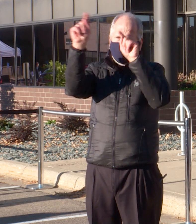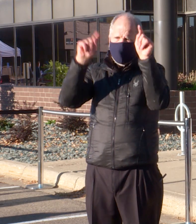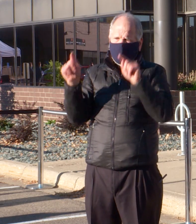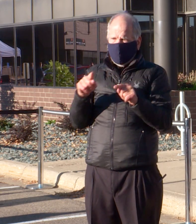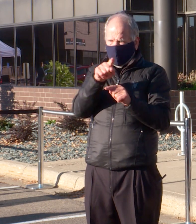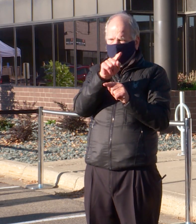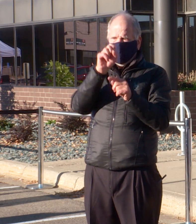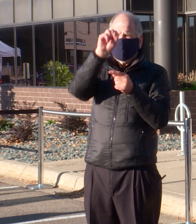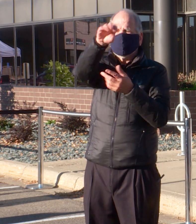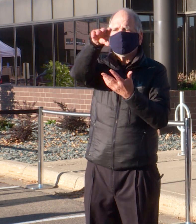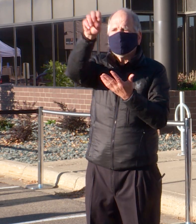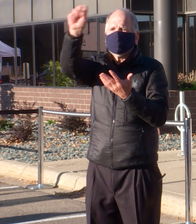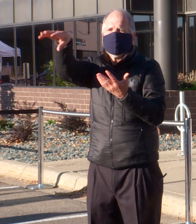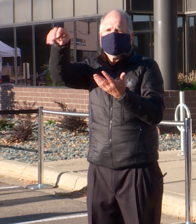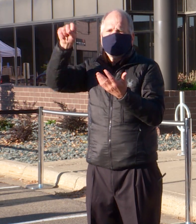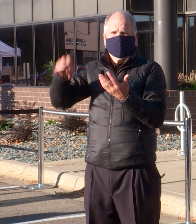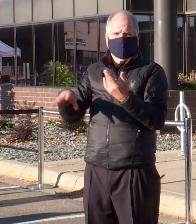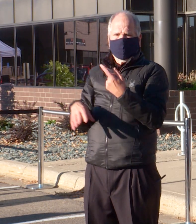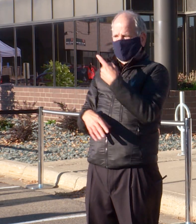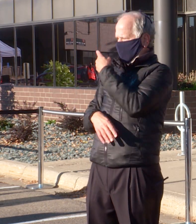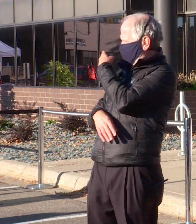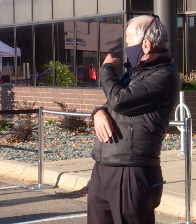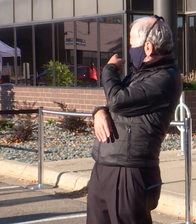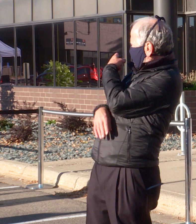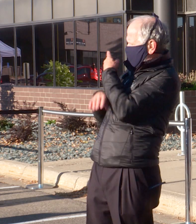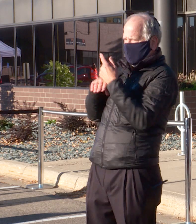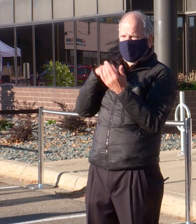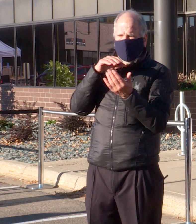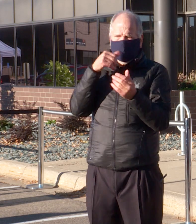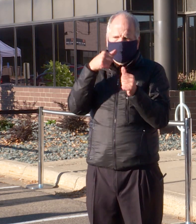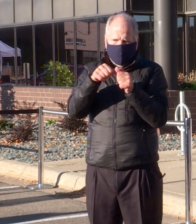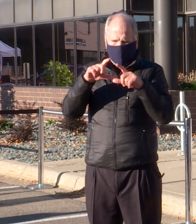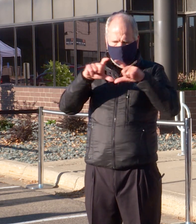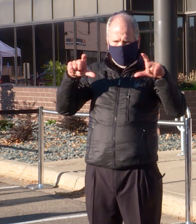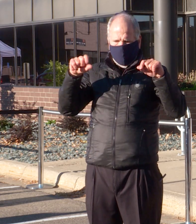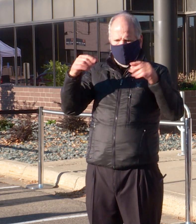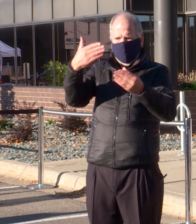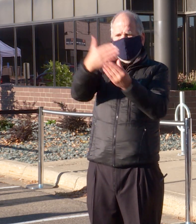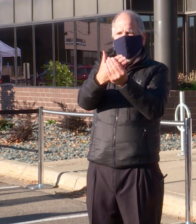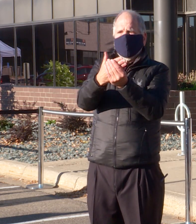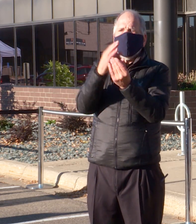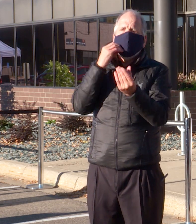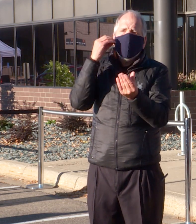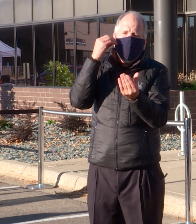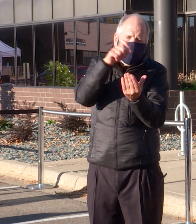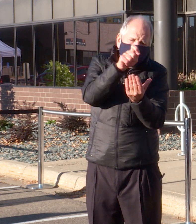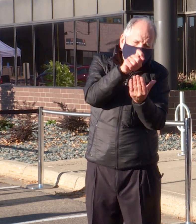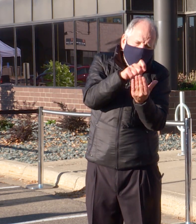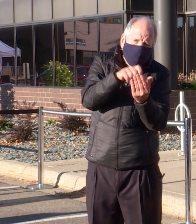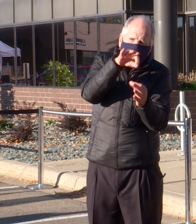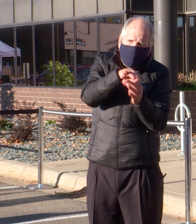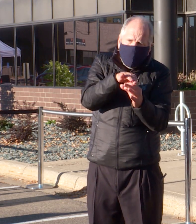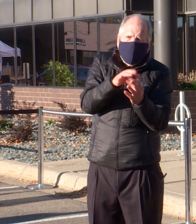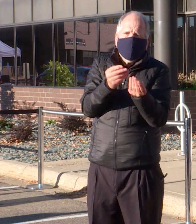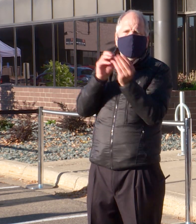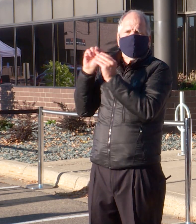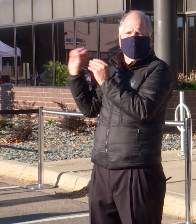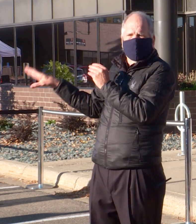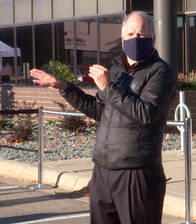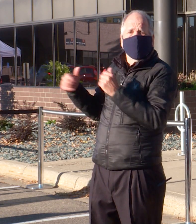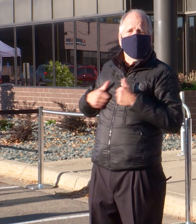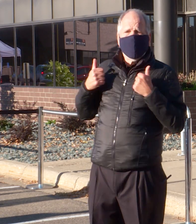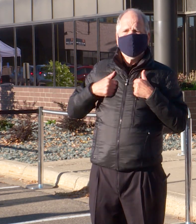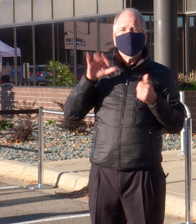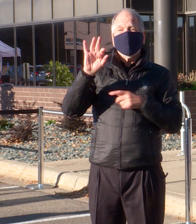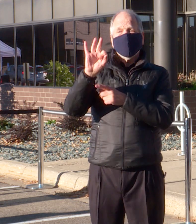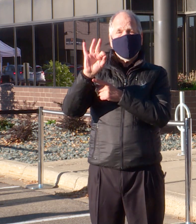Vote Center, our mail bell drop off in our operations here at 980 East Hennepin, you can do